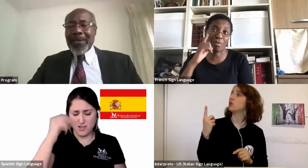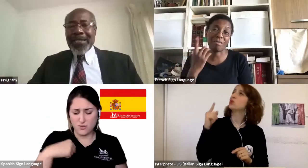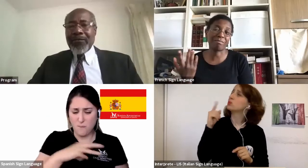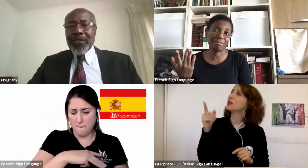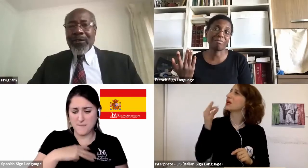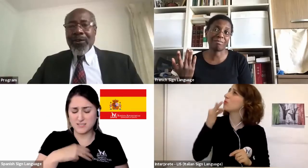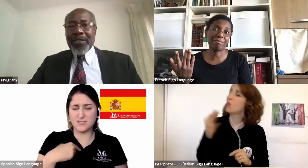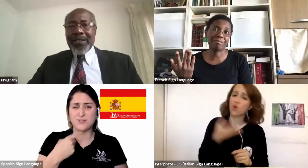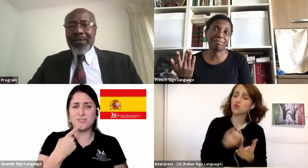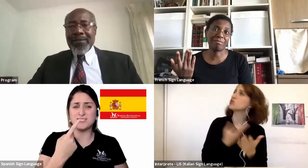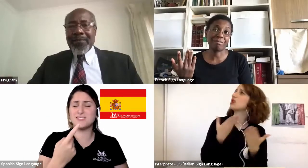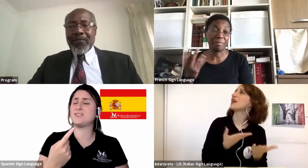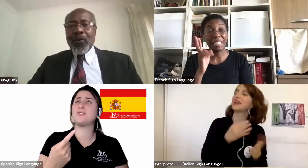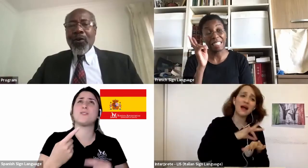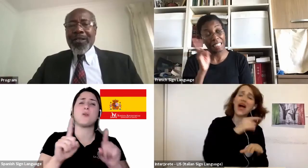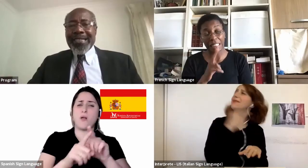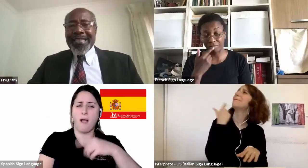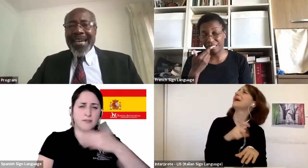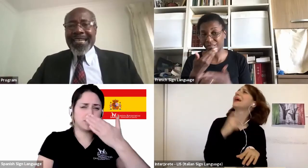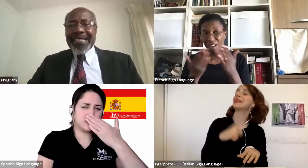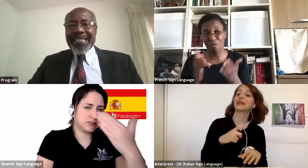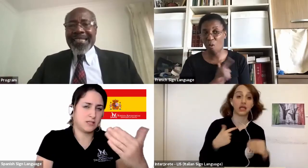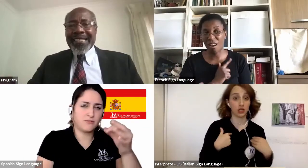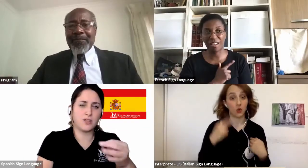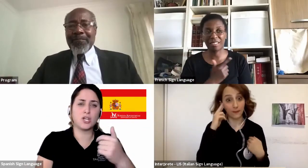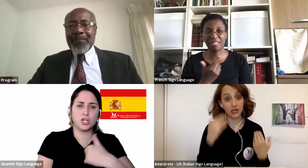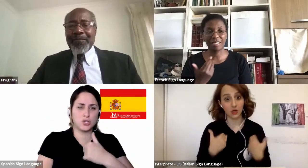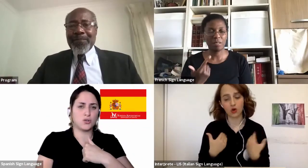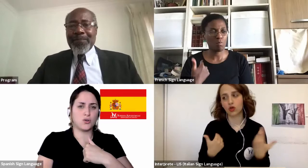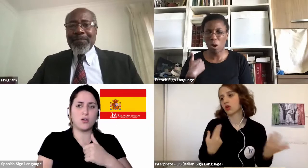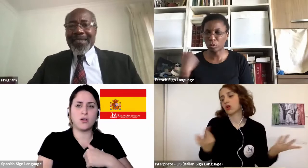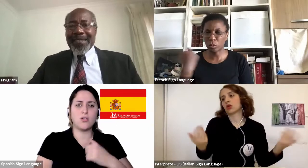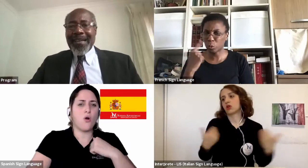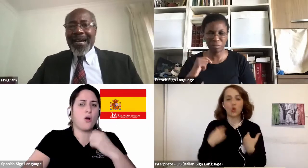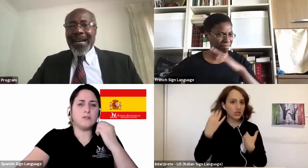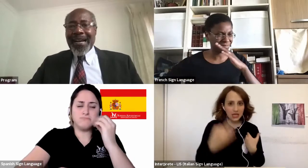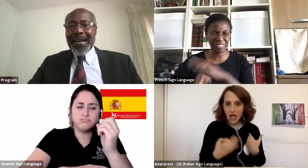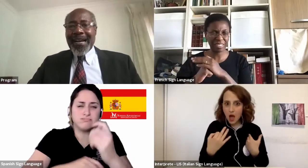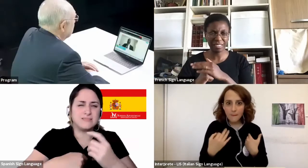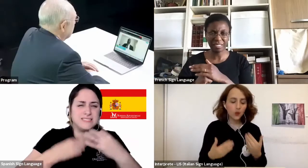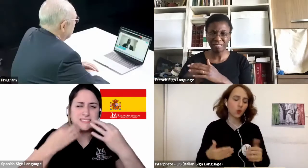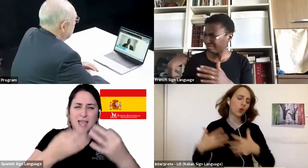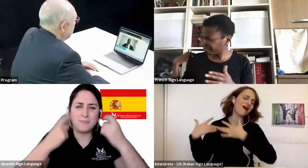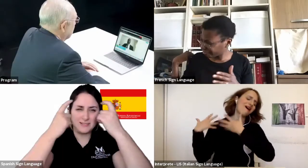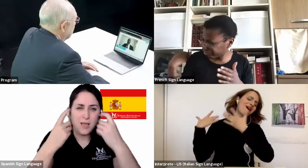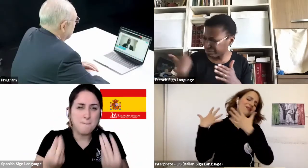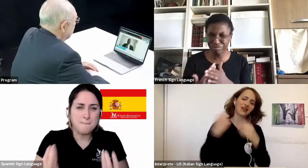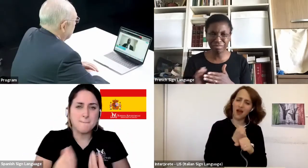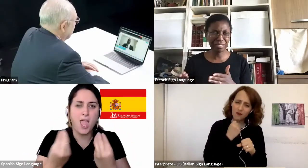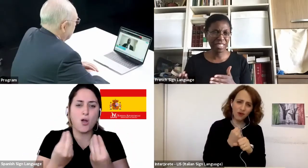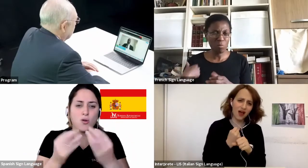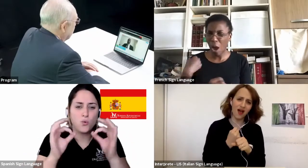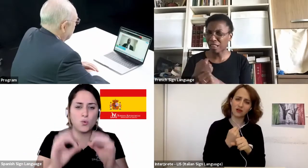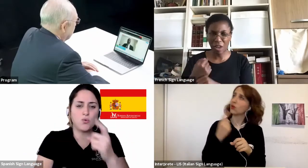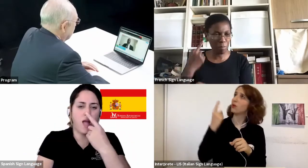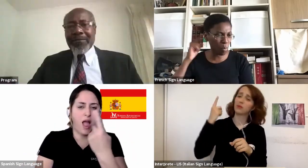my best for the Lord. For all the years that have been in the ministry, I've done my best for the Lord. And